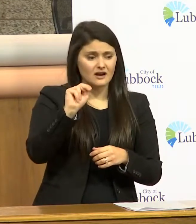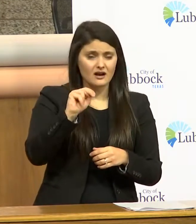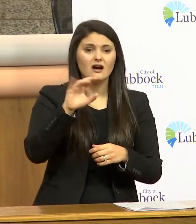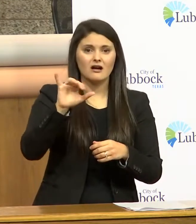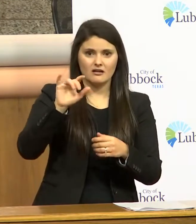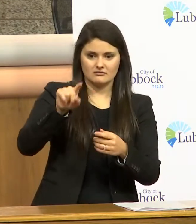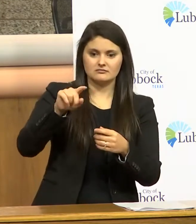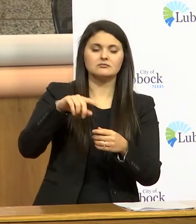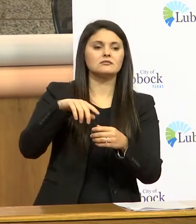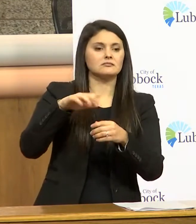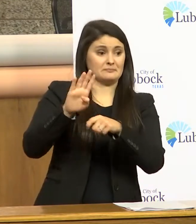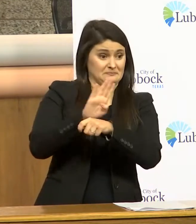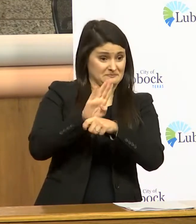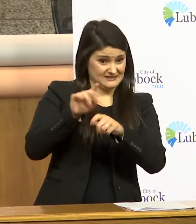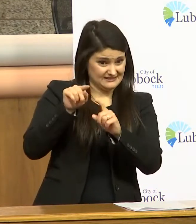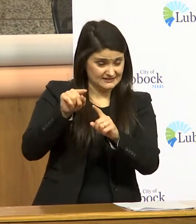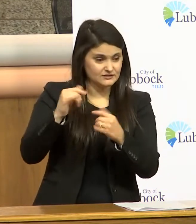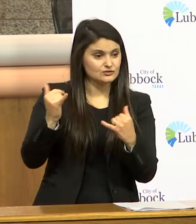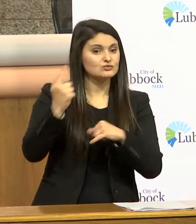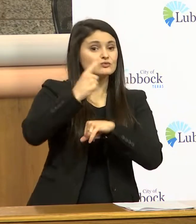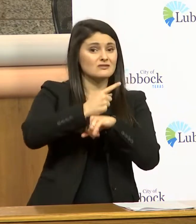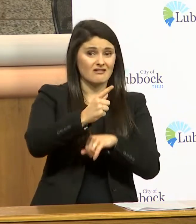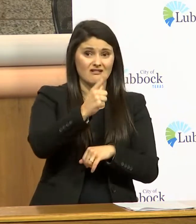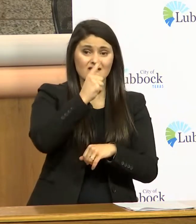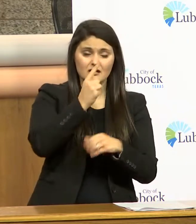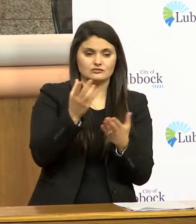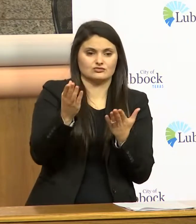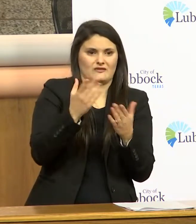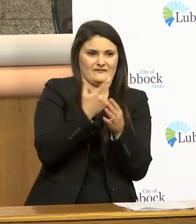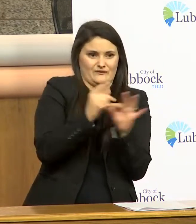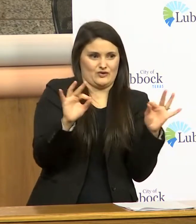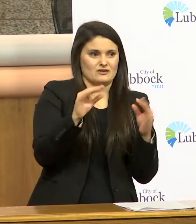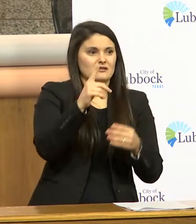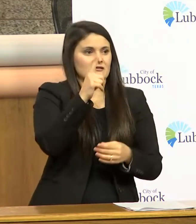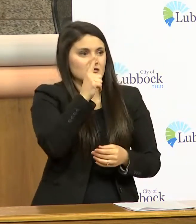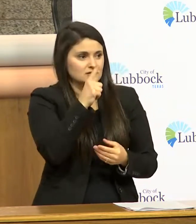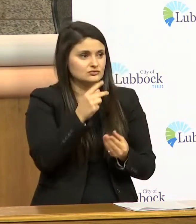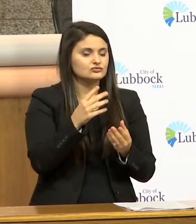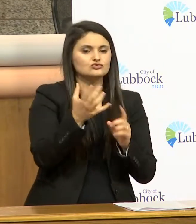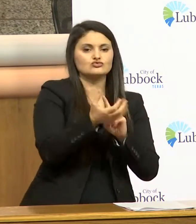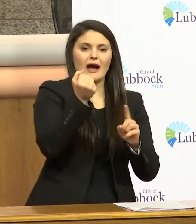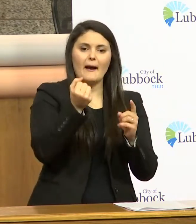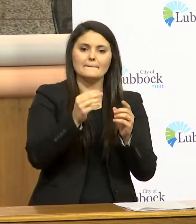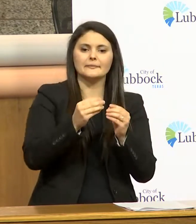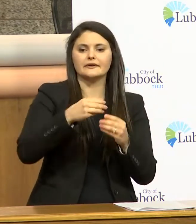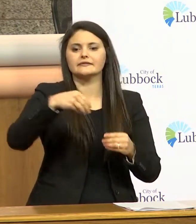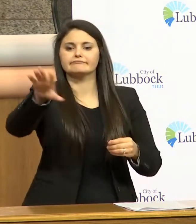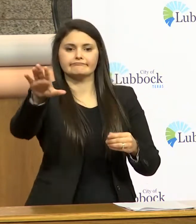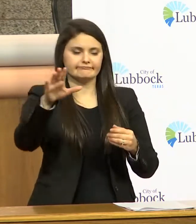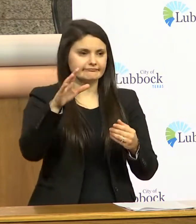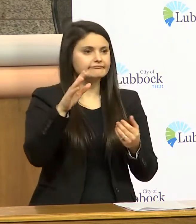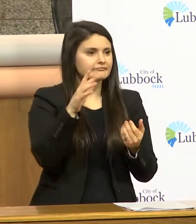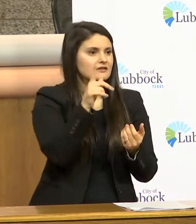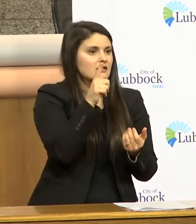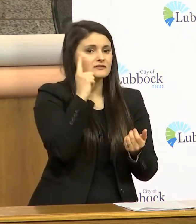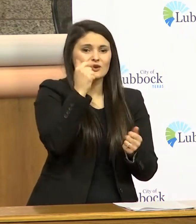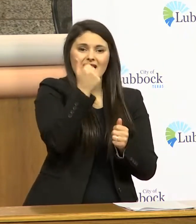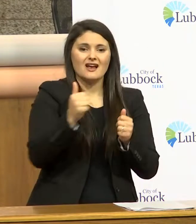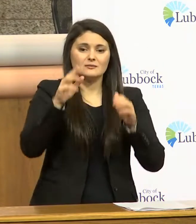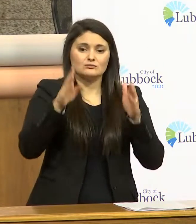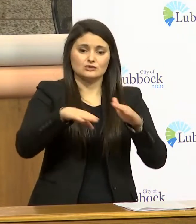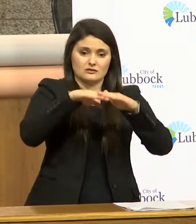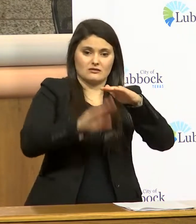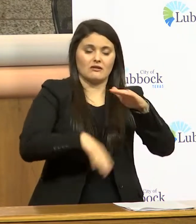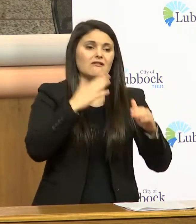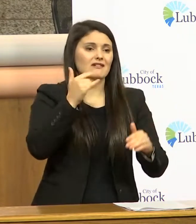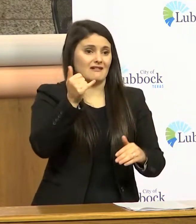6200 block of elgin today at lunch they served free lunches a grab and grow beginning today a grab and go lunch for anybody under the